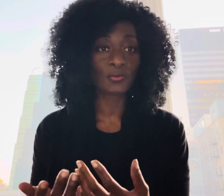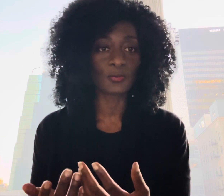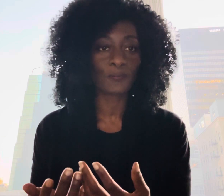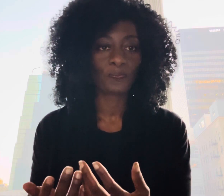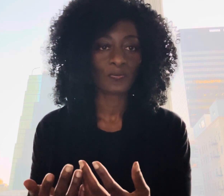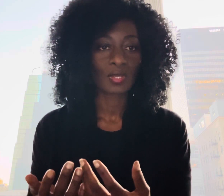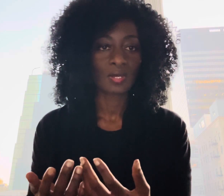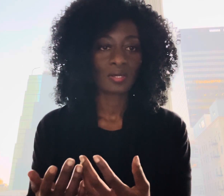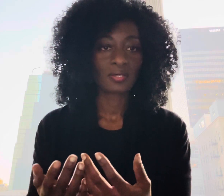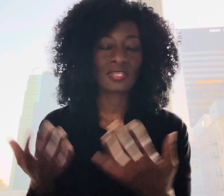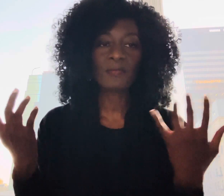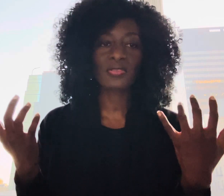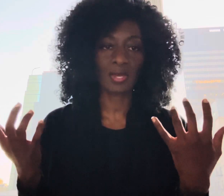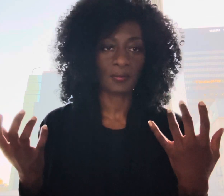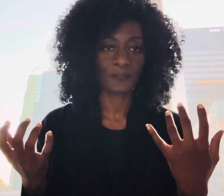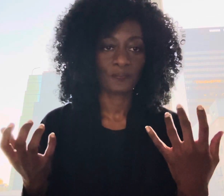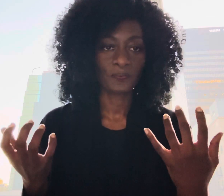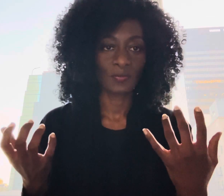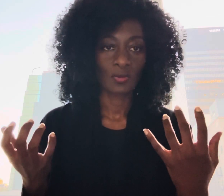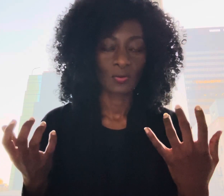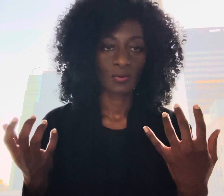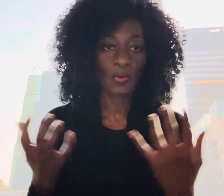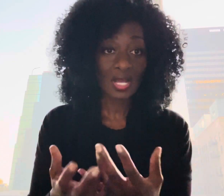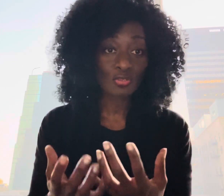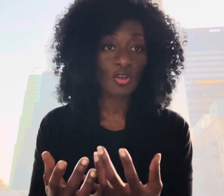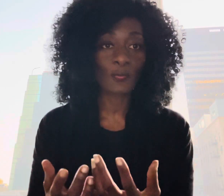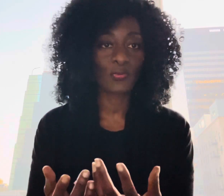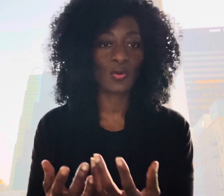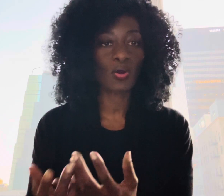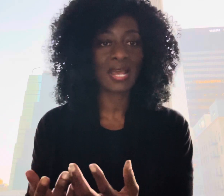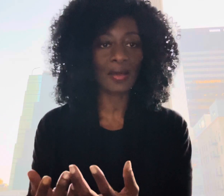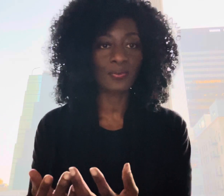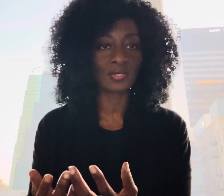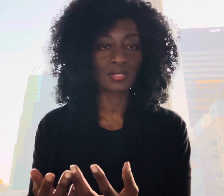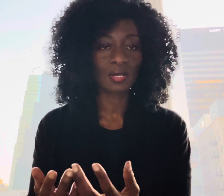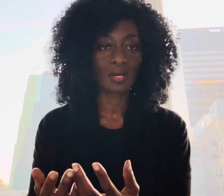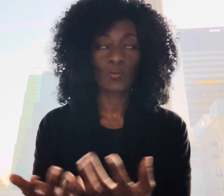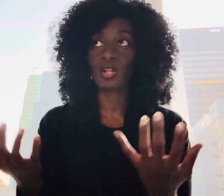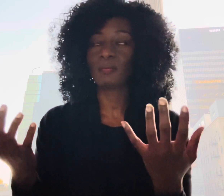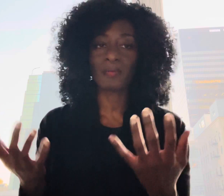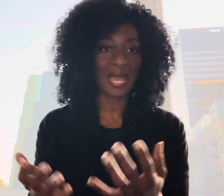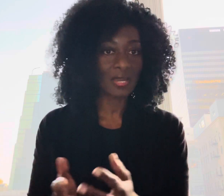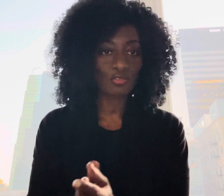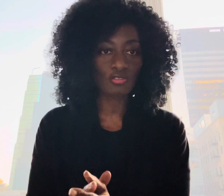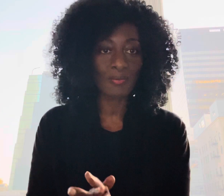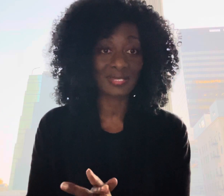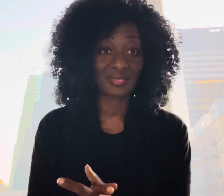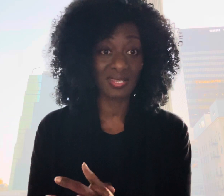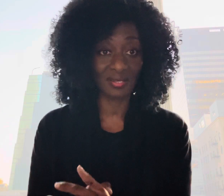same thing when i do not pray what happens well my attitude might stink